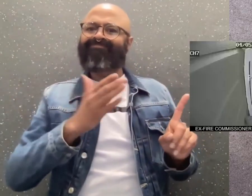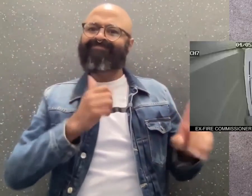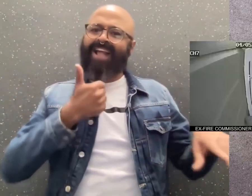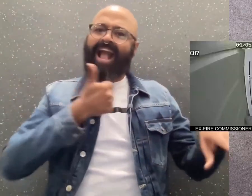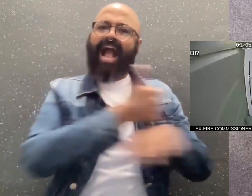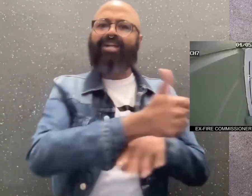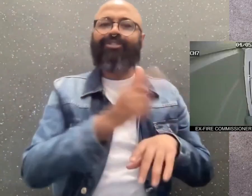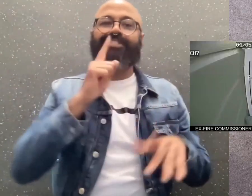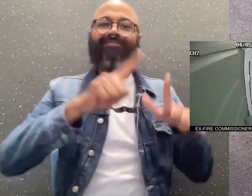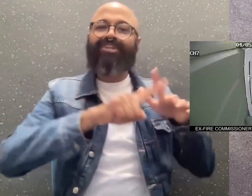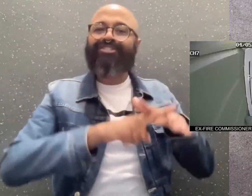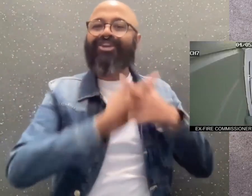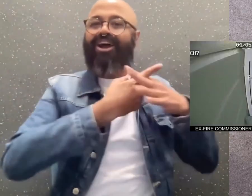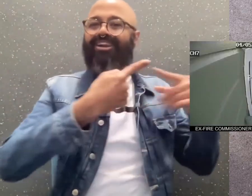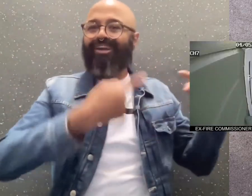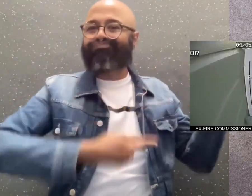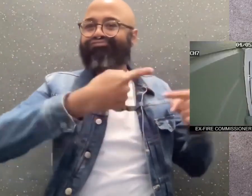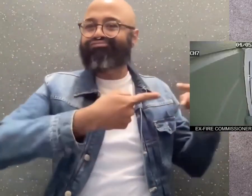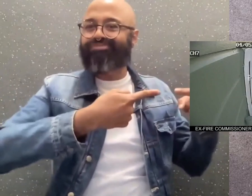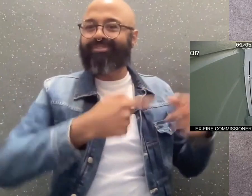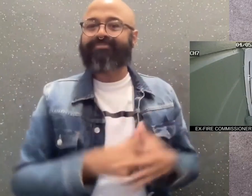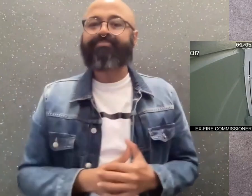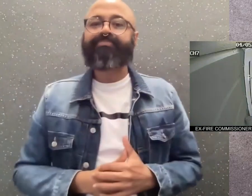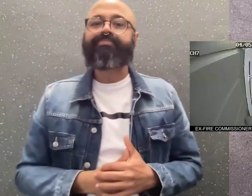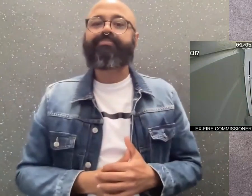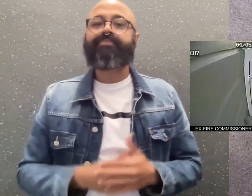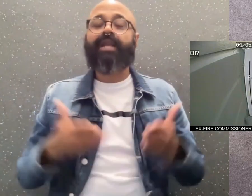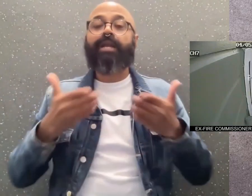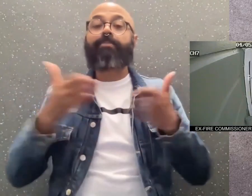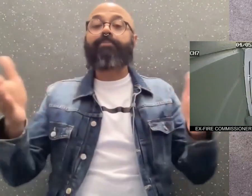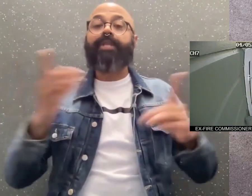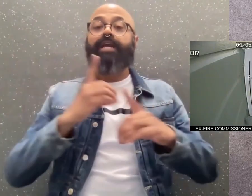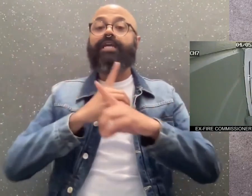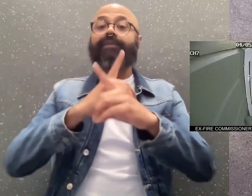But now, Carmignani is being accused of initiating the altercation.